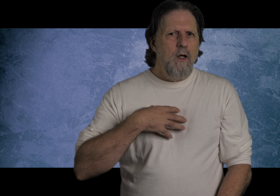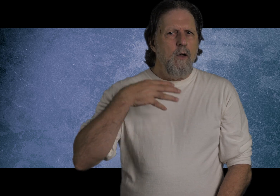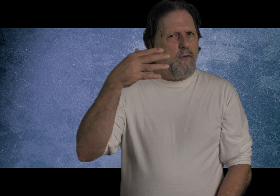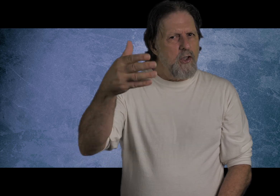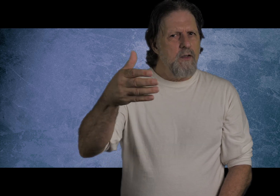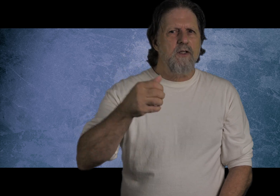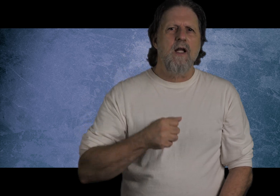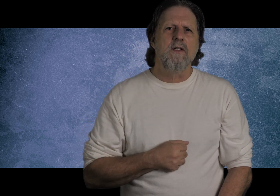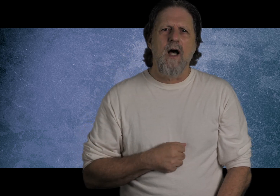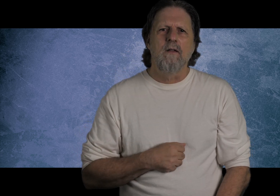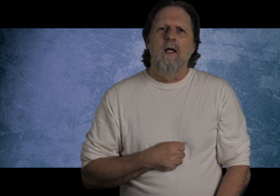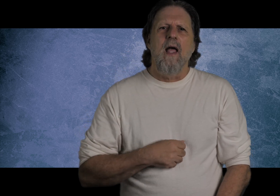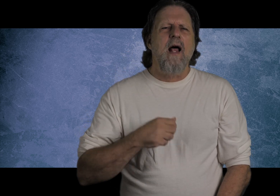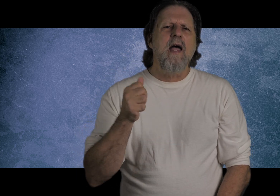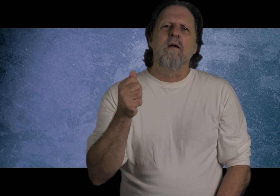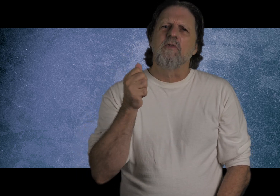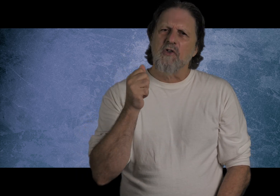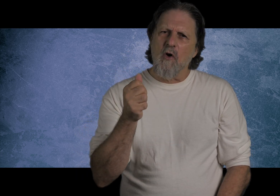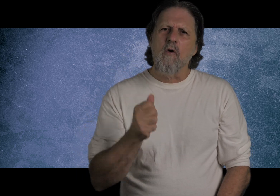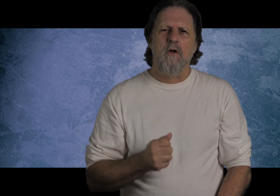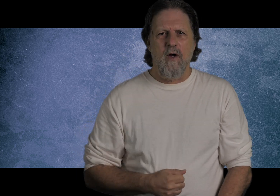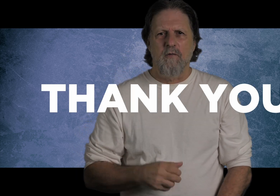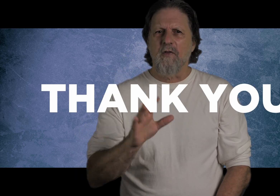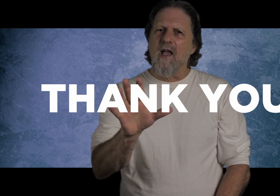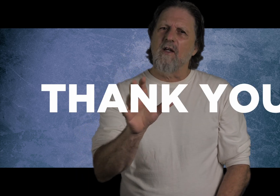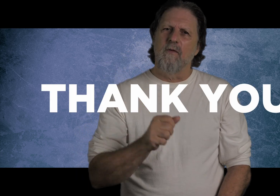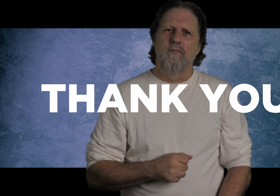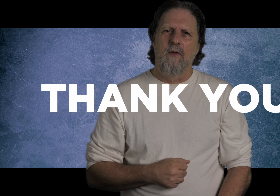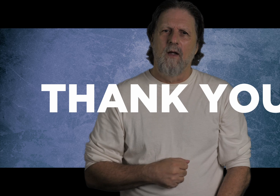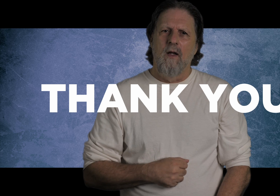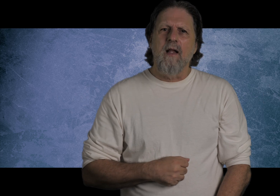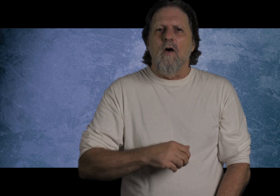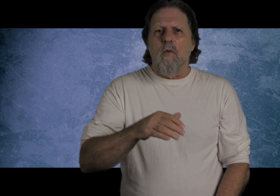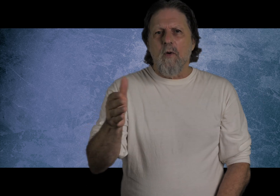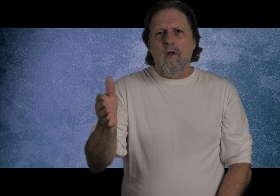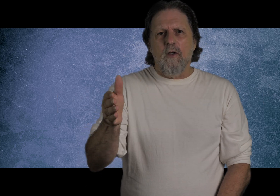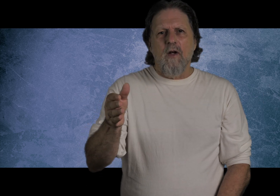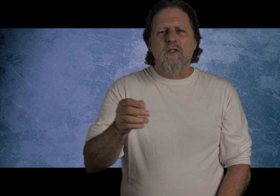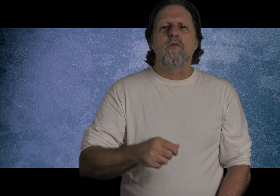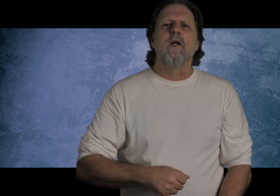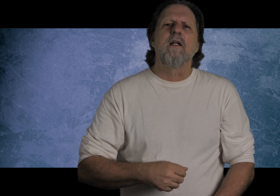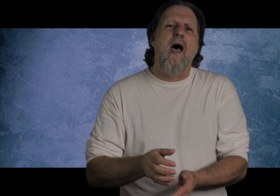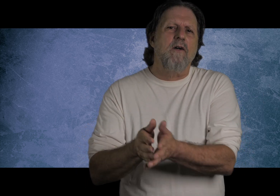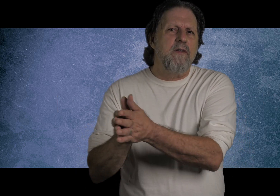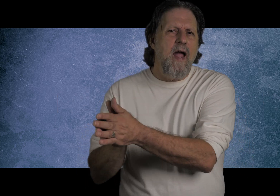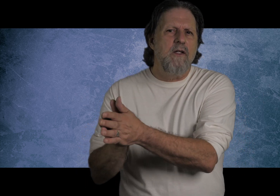You have shared the studies out and I am so grateful. Thank you. Now, what we're going to do next is we're going to tackle Daniel